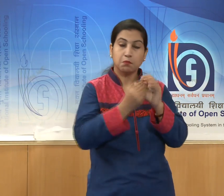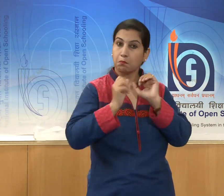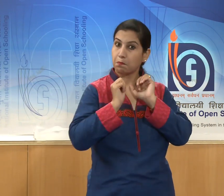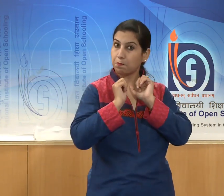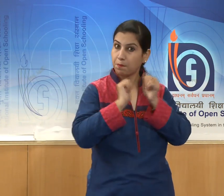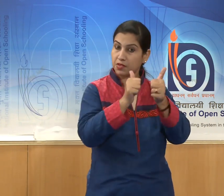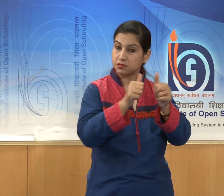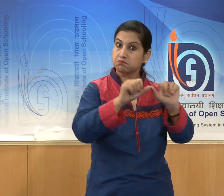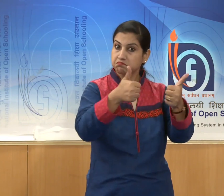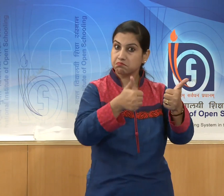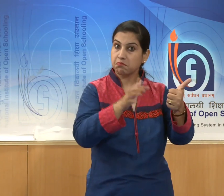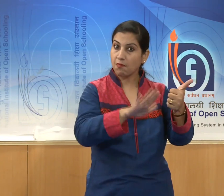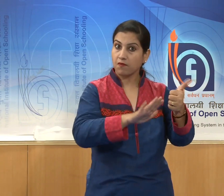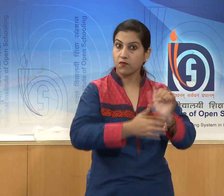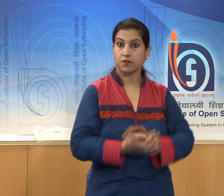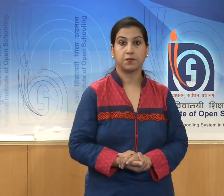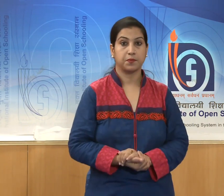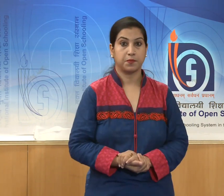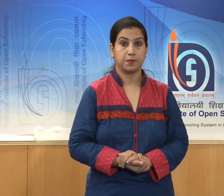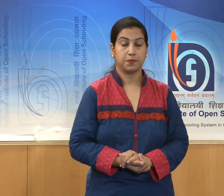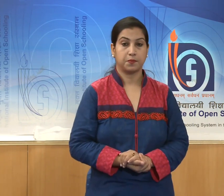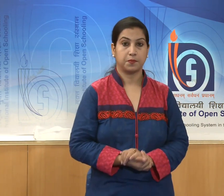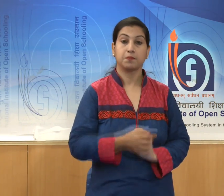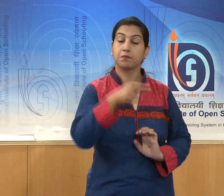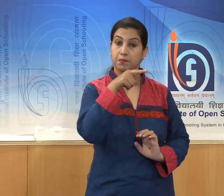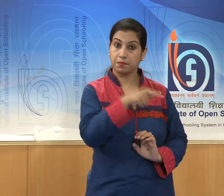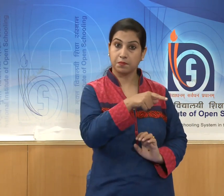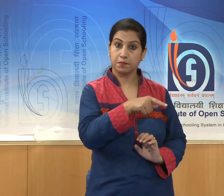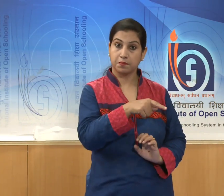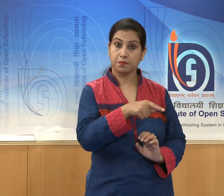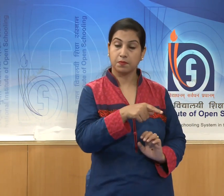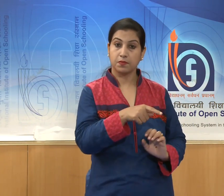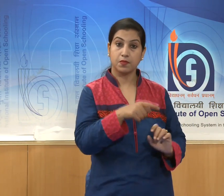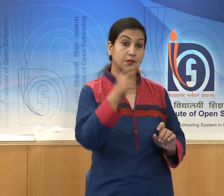in Dancing Girl.